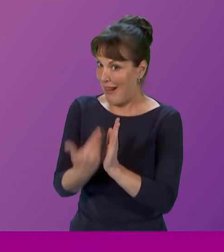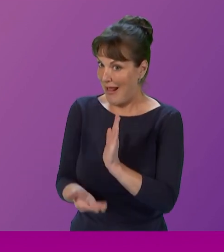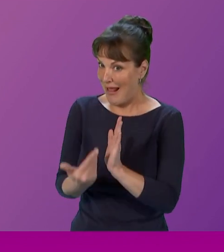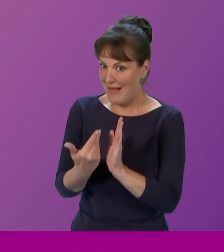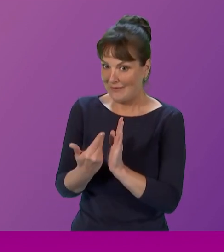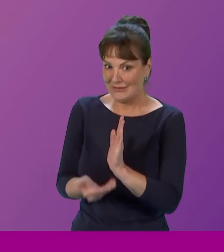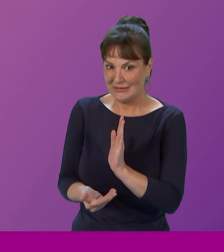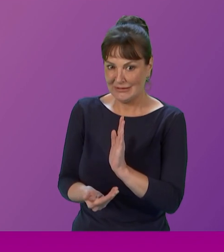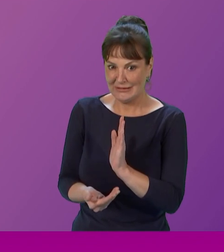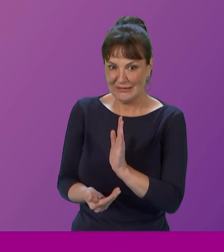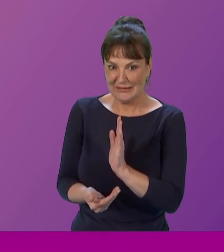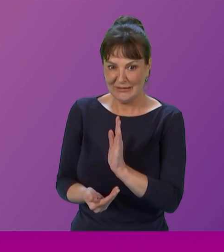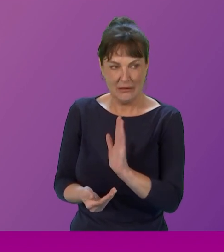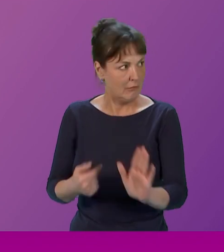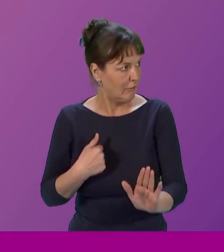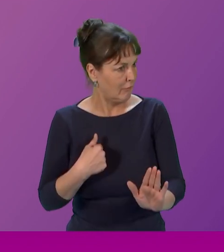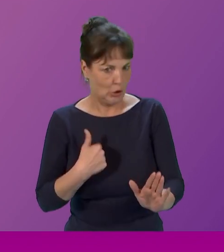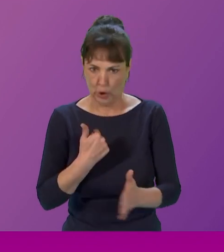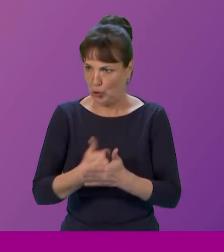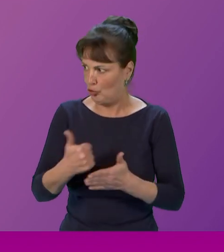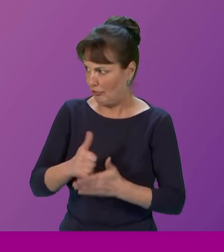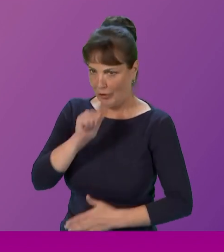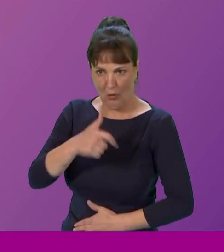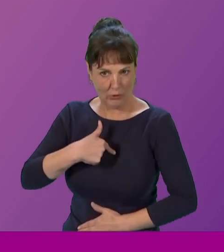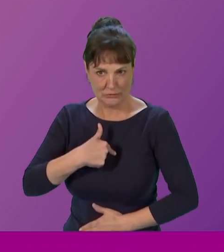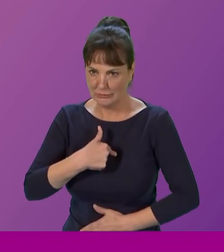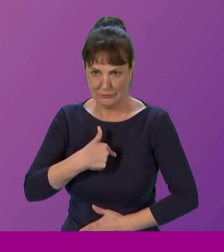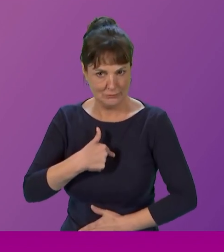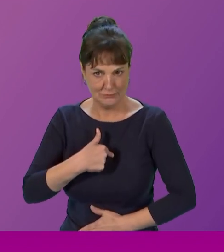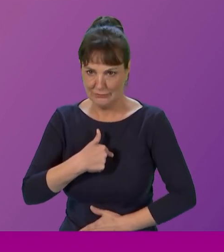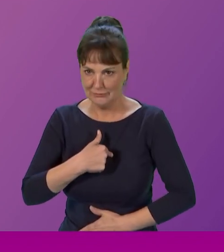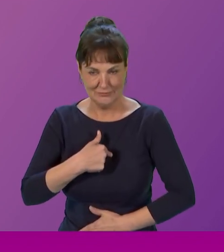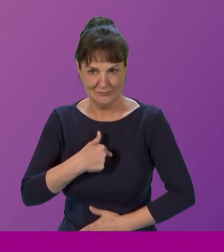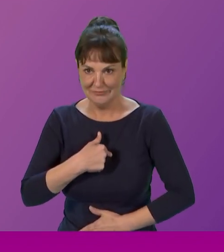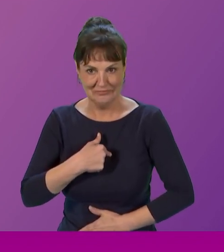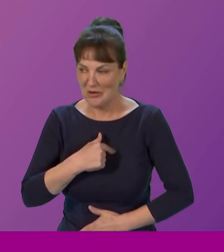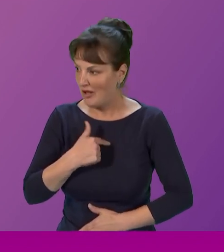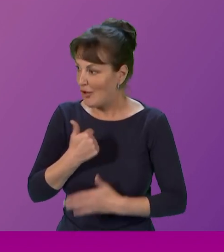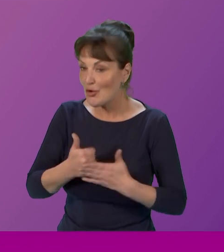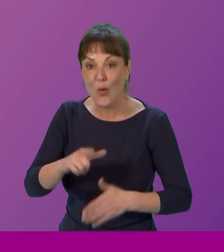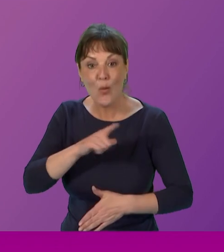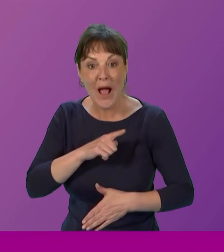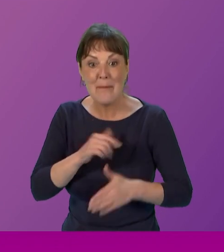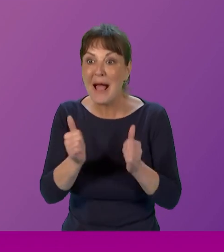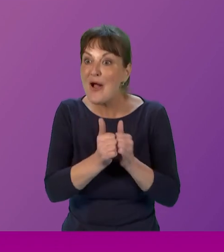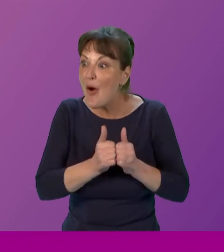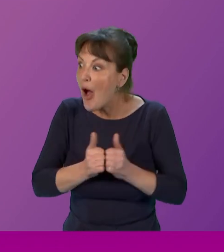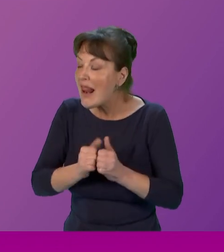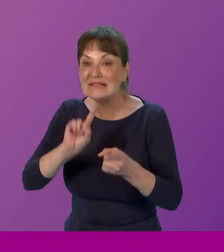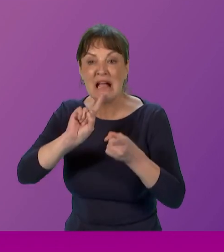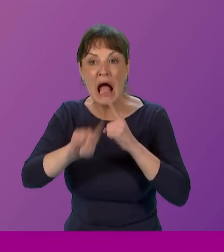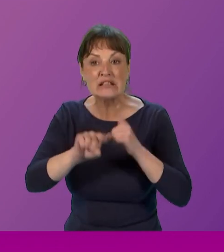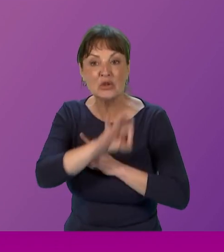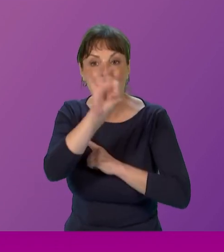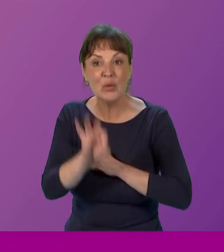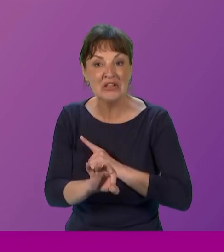that before in the chamber colleagues? Um, and I think that's because, um, my colleagues have answered the questions comprehensively and succinctly at the same time.